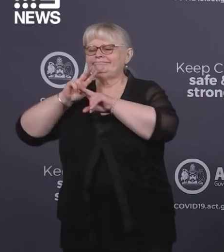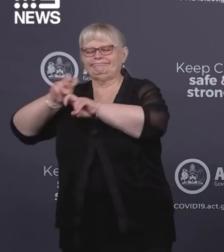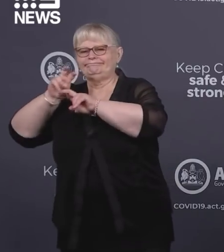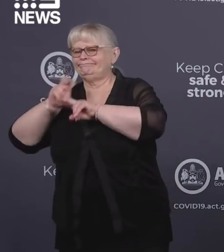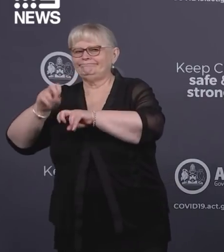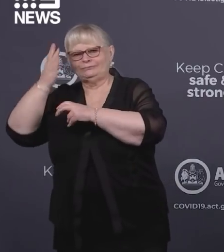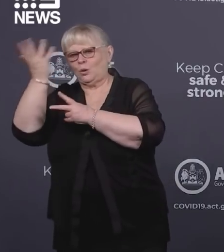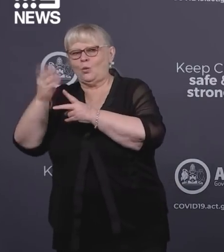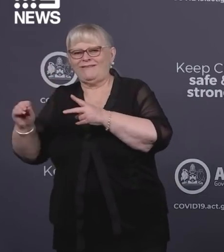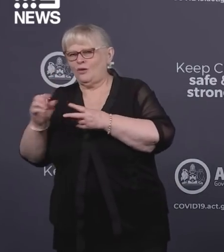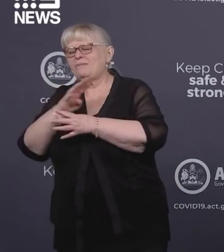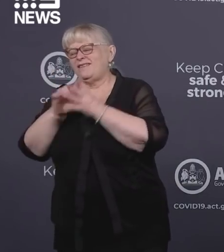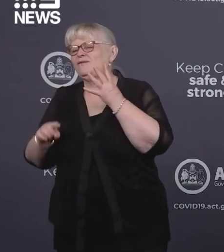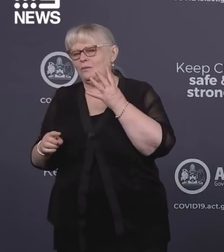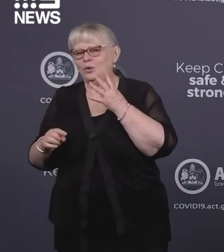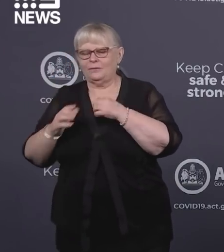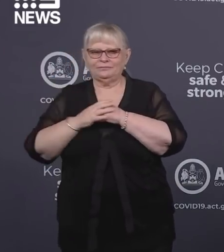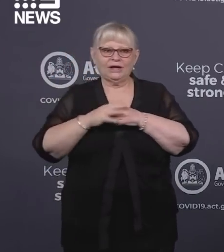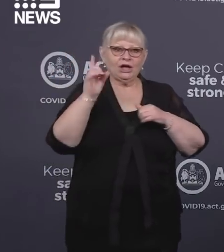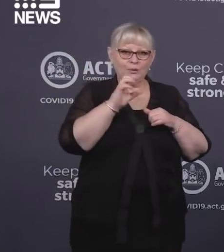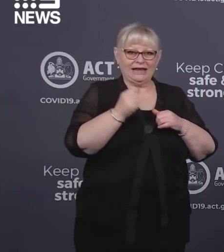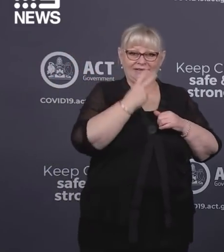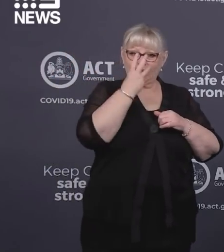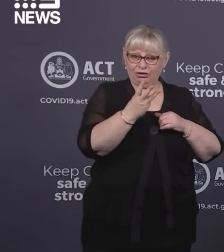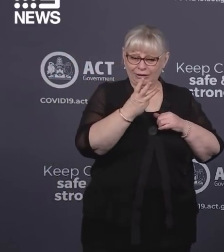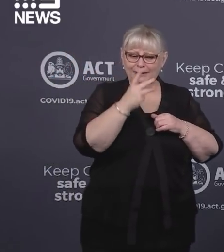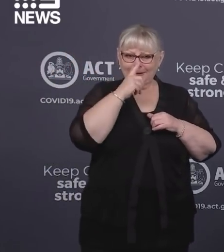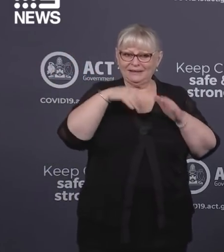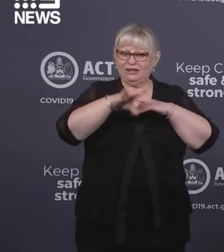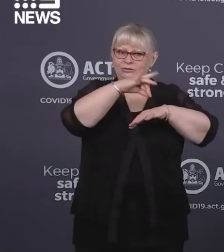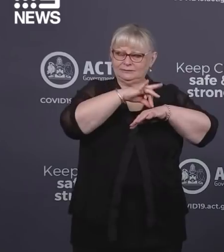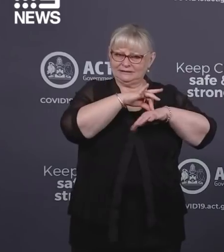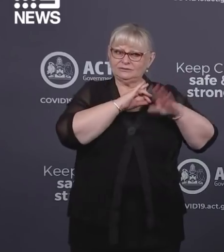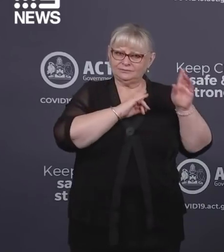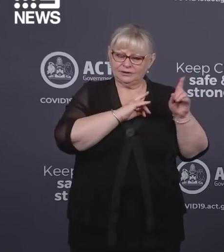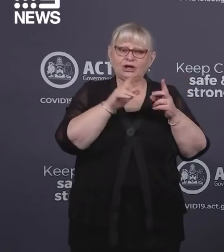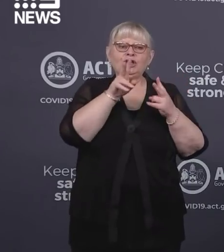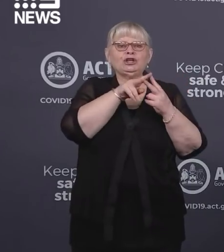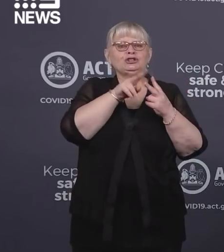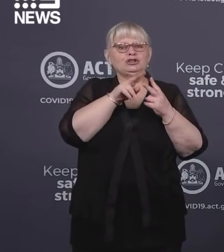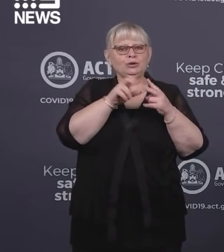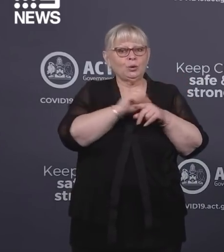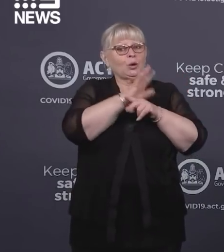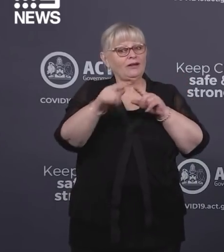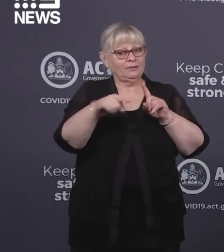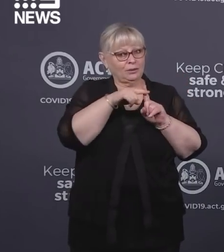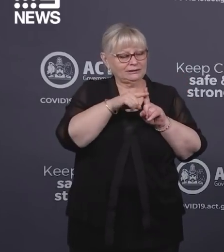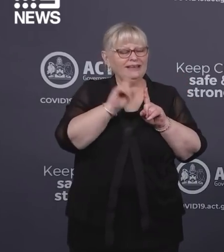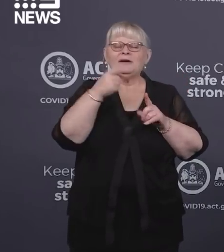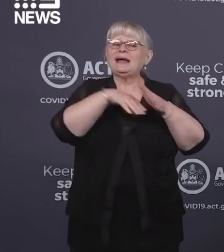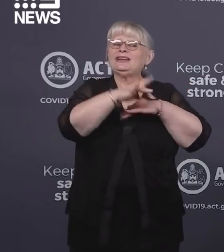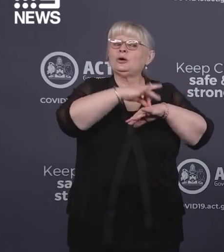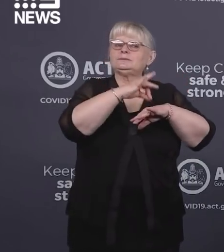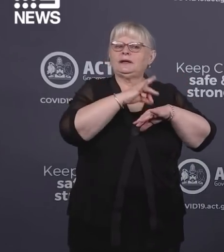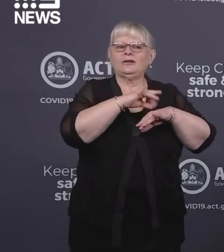investigation. We now have 3 cases in our hospitals. Two of these are COVID positive but are not